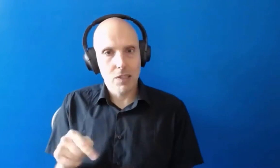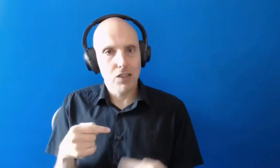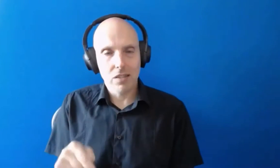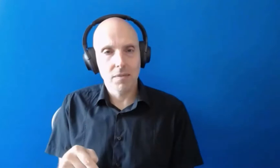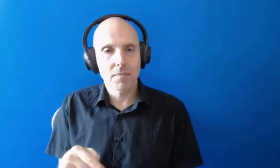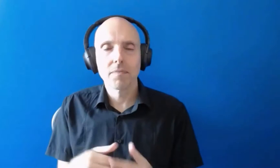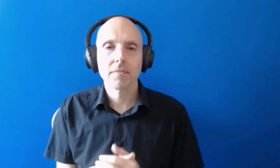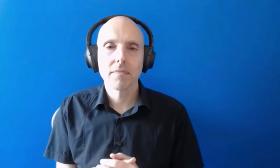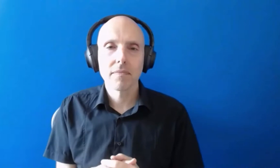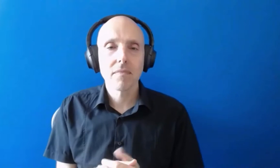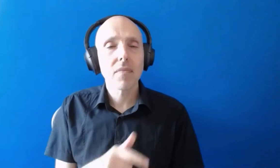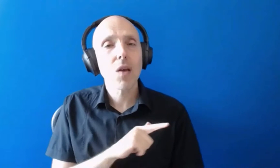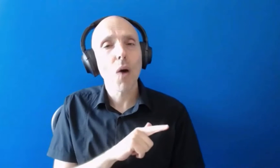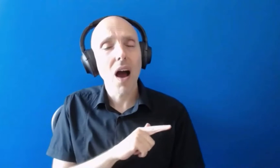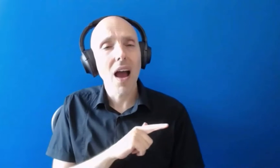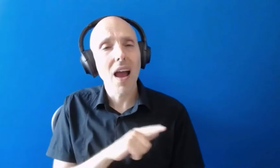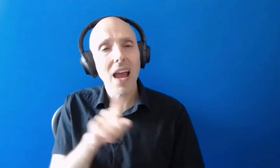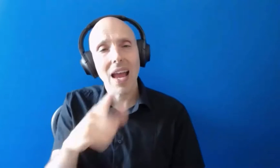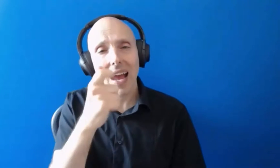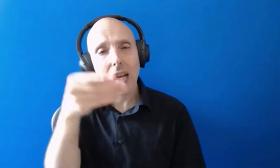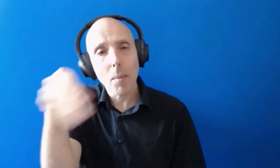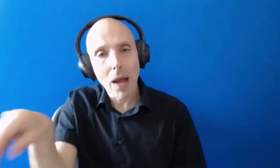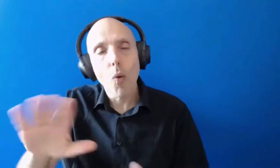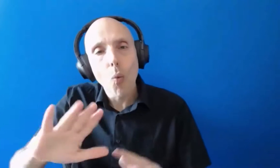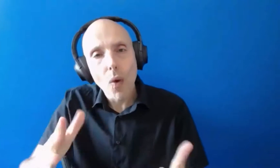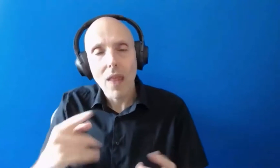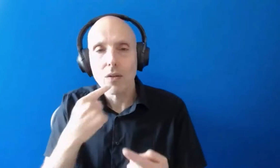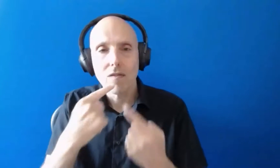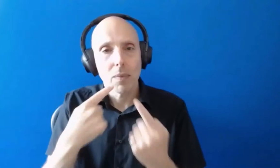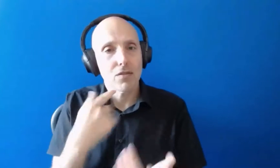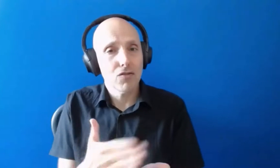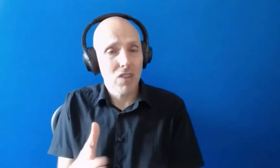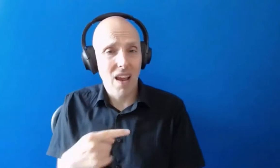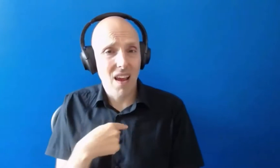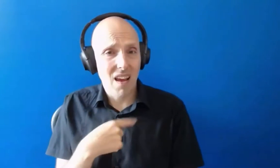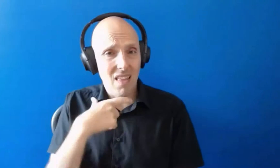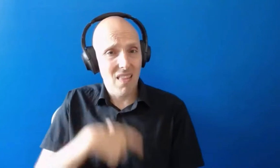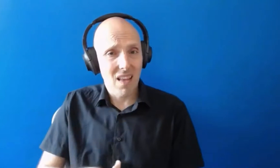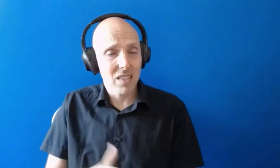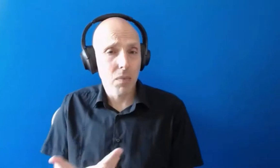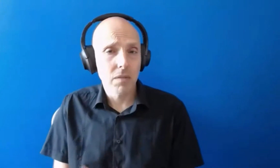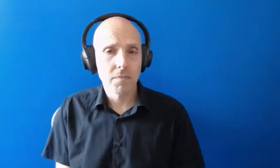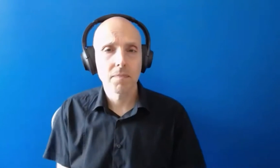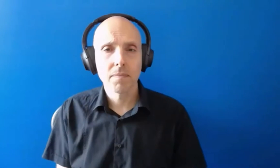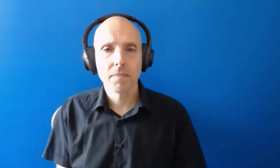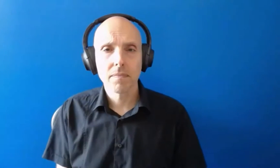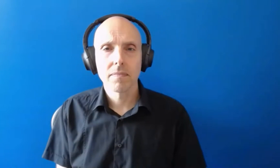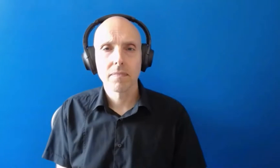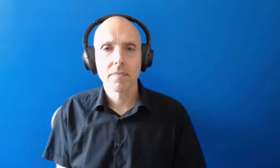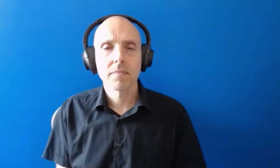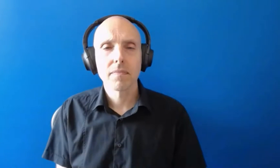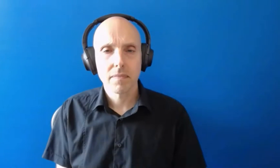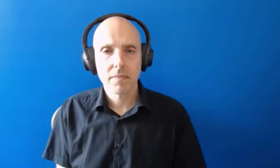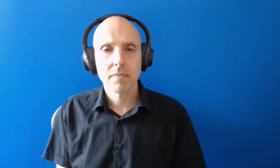consent anymore because we can pay suppliers without actually sharing any information about the customer with that supplier so we can pay